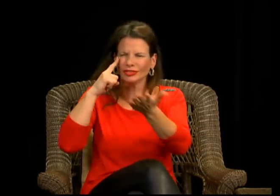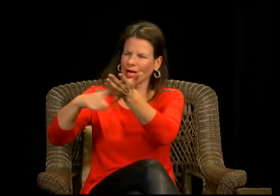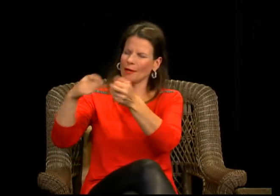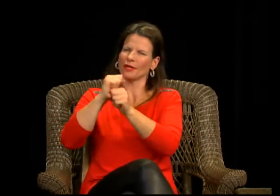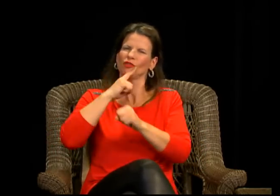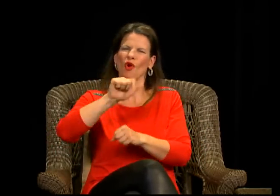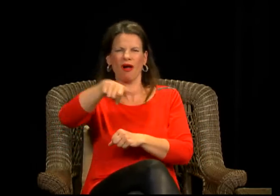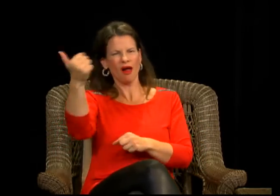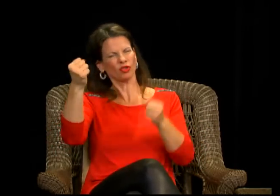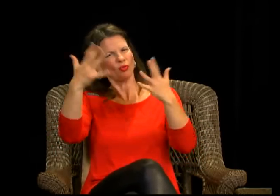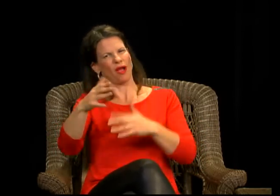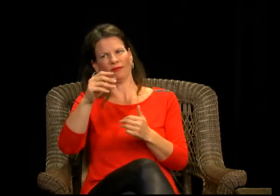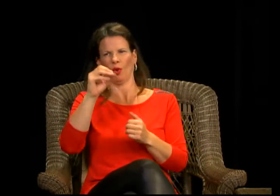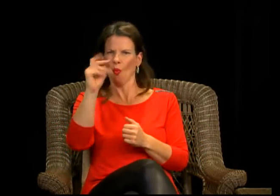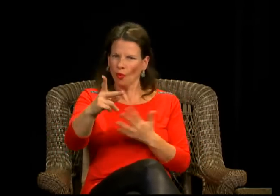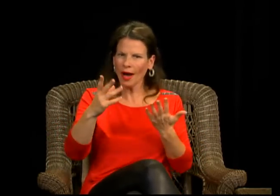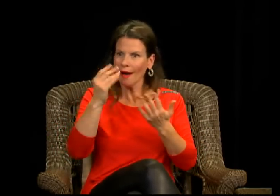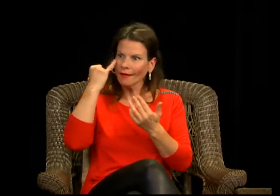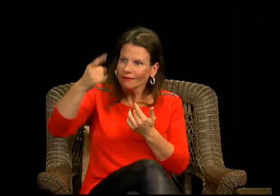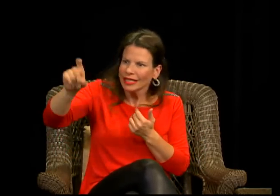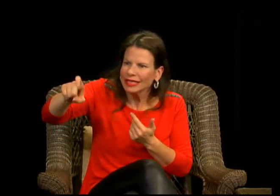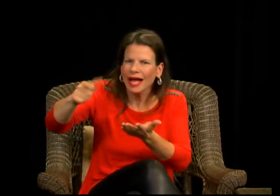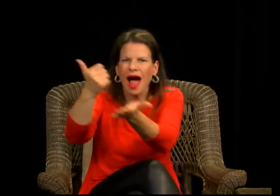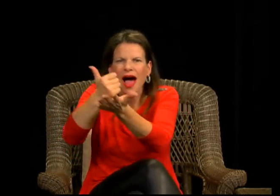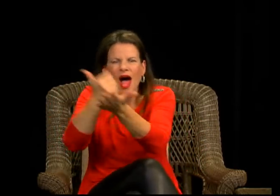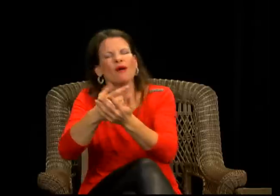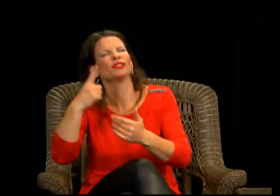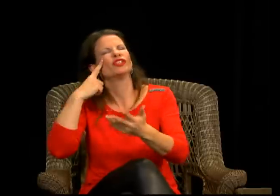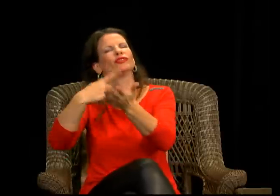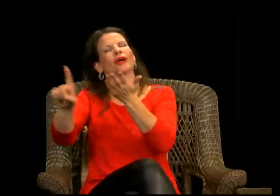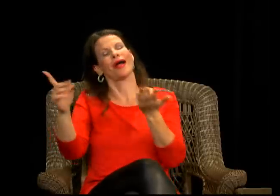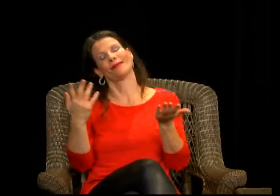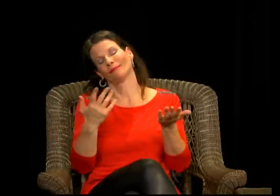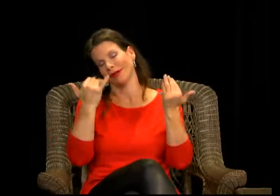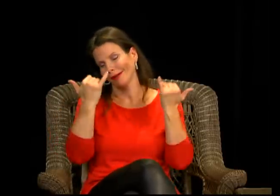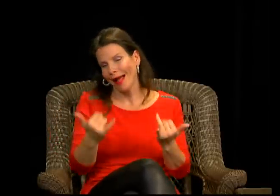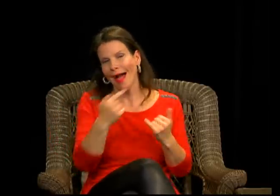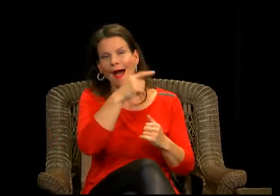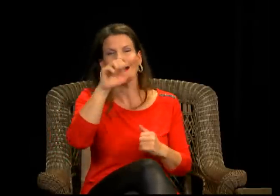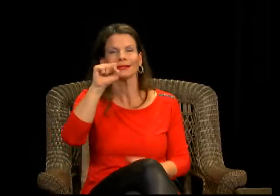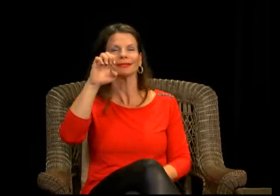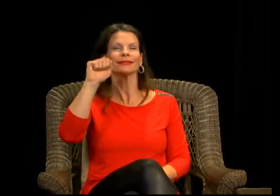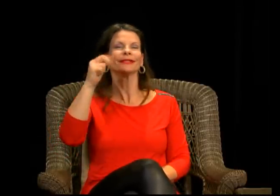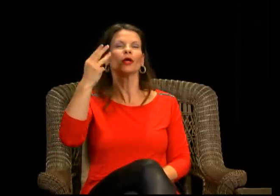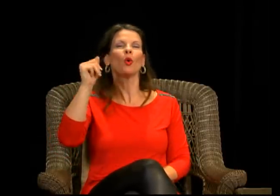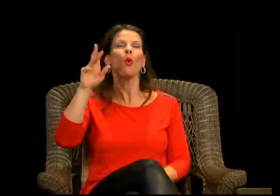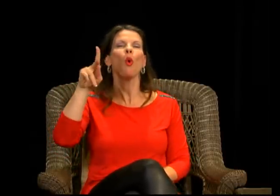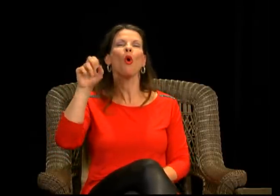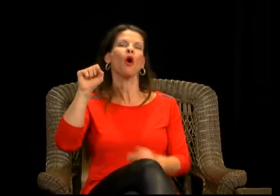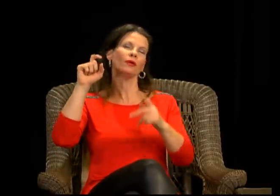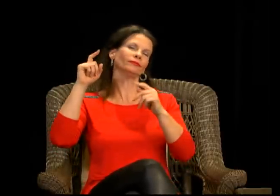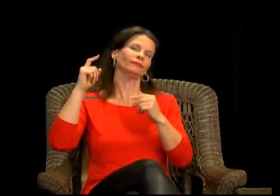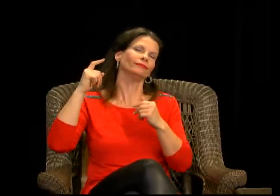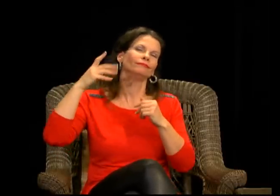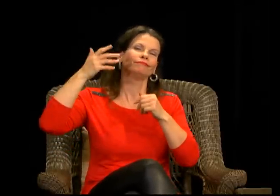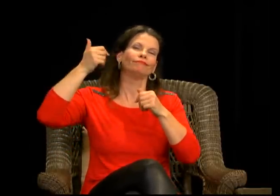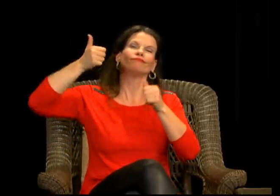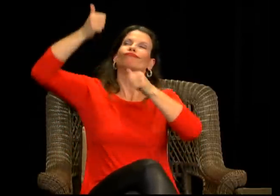to please remember, don't ever get yourself involved in a hit and run. And because it has its